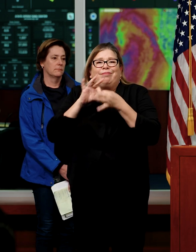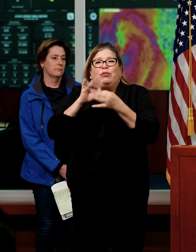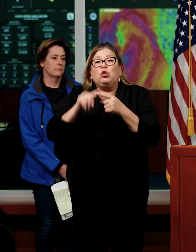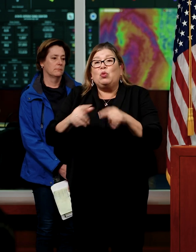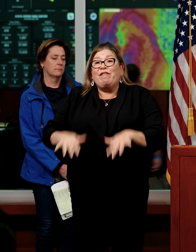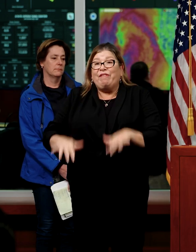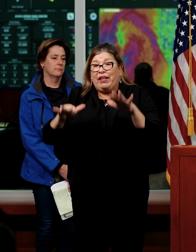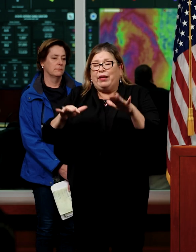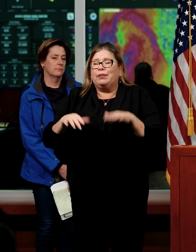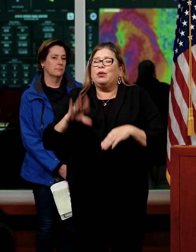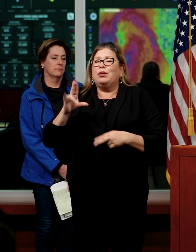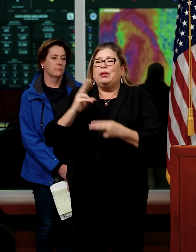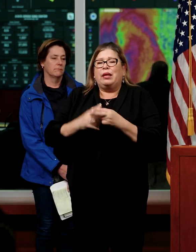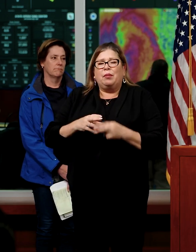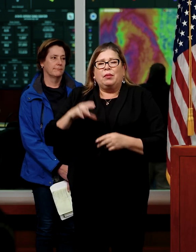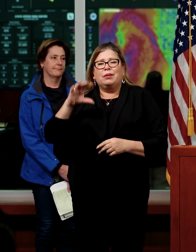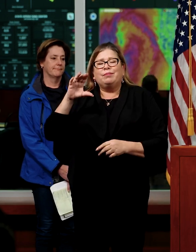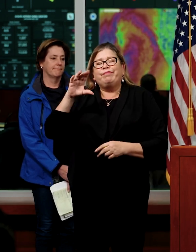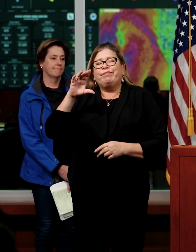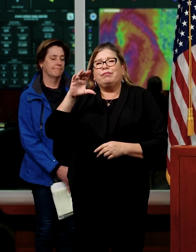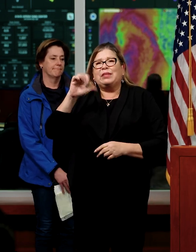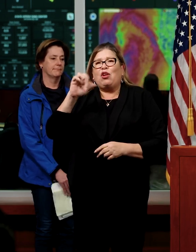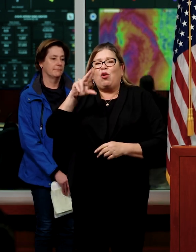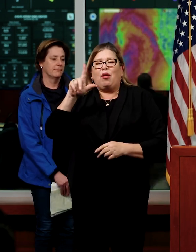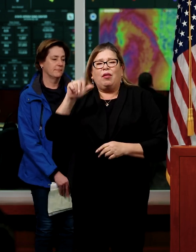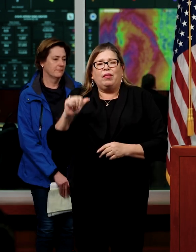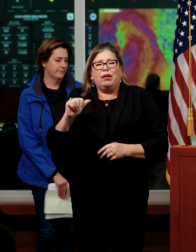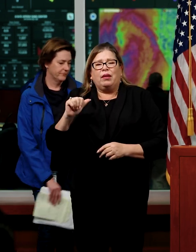that is Director Carla Namath of the Department of Water Resources.